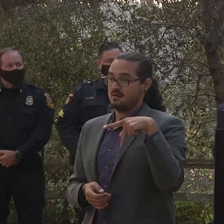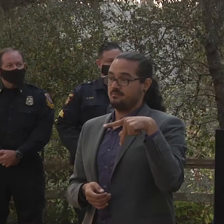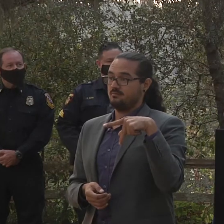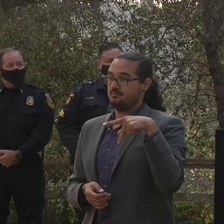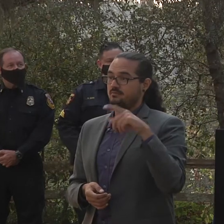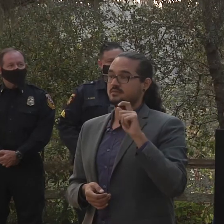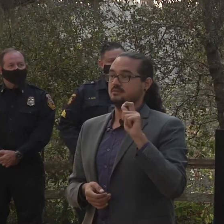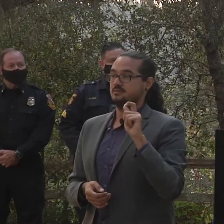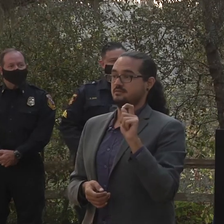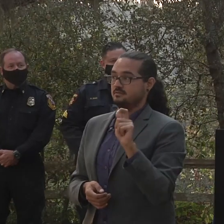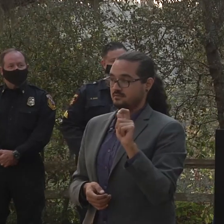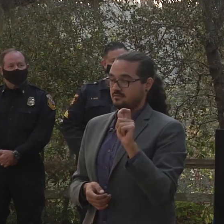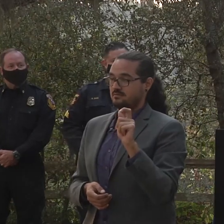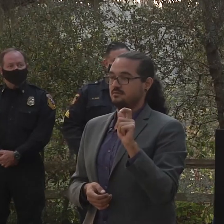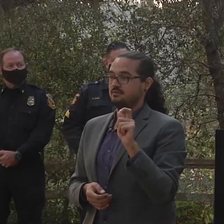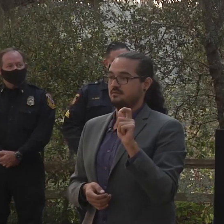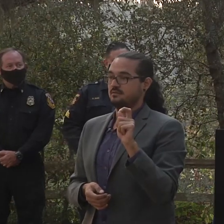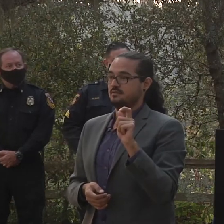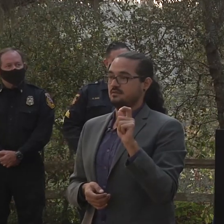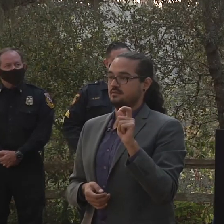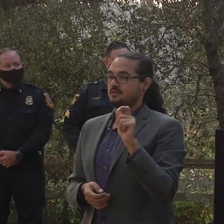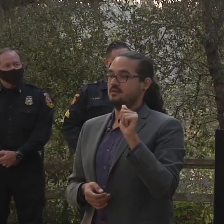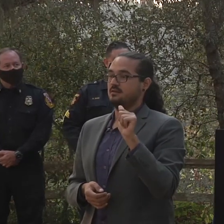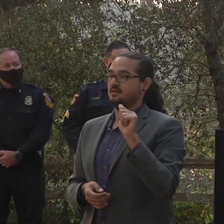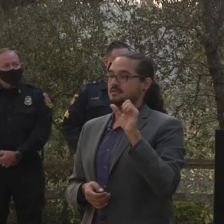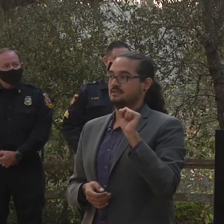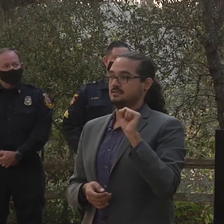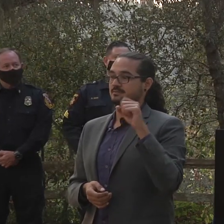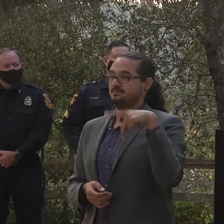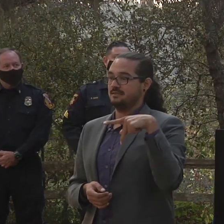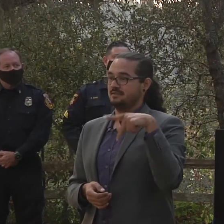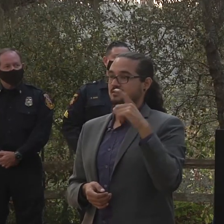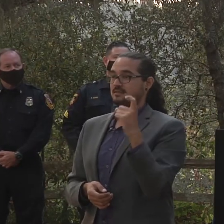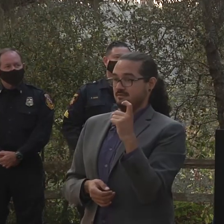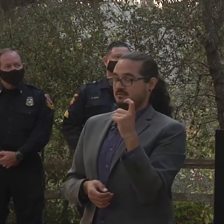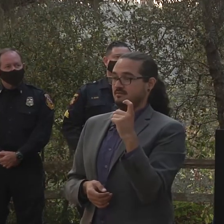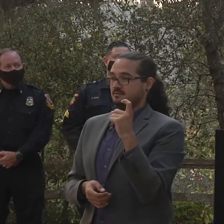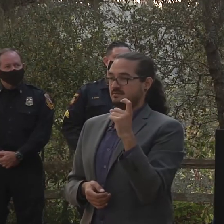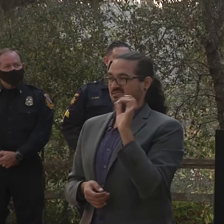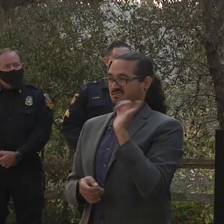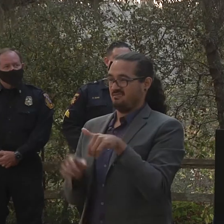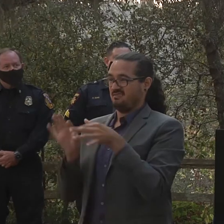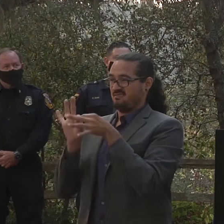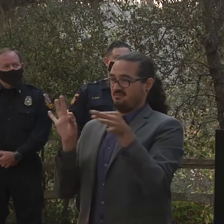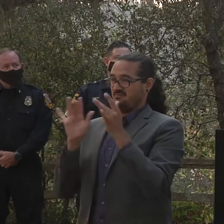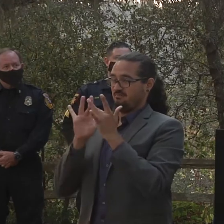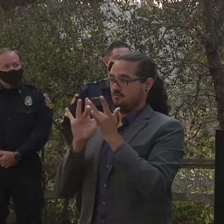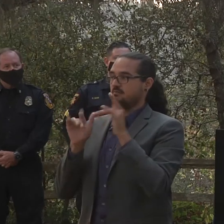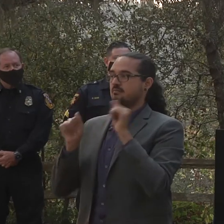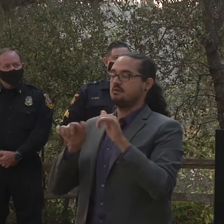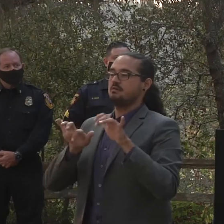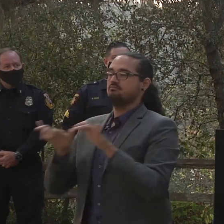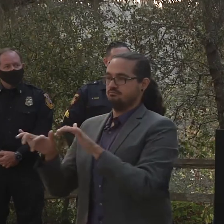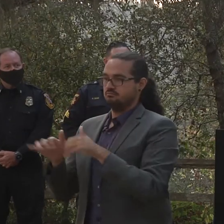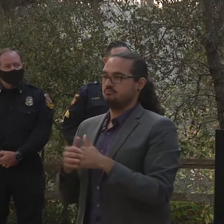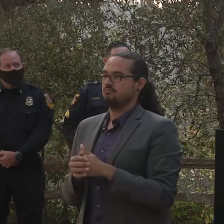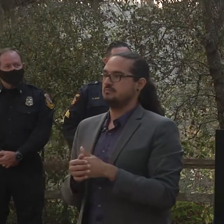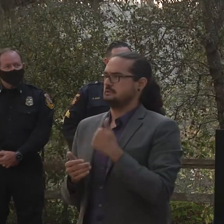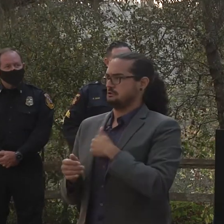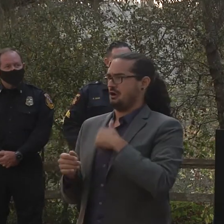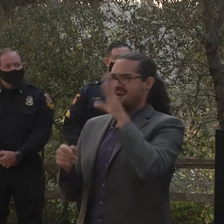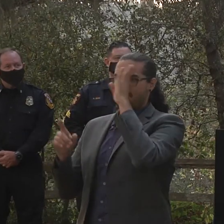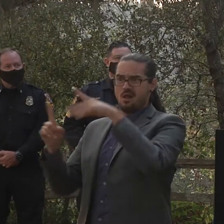that's and I apologize for the lengthy web address. But Santa Cruz County dot U.S. Ford slash fire recovery forward slash damage